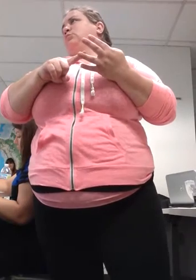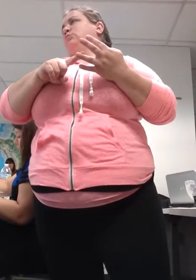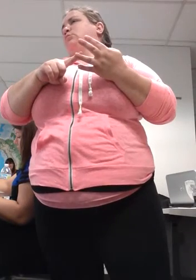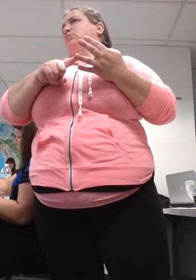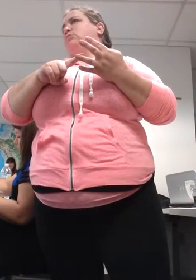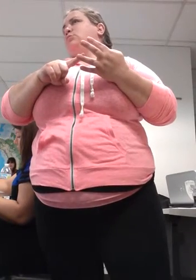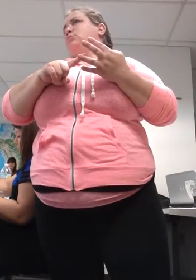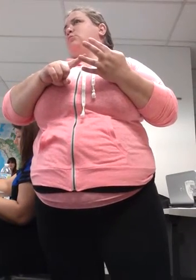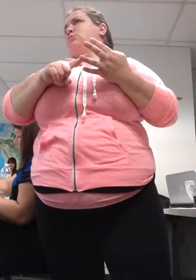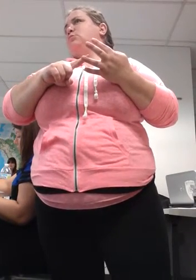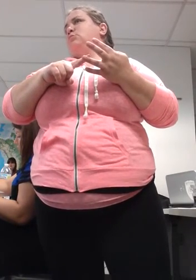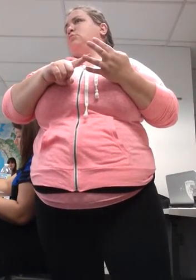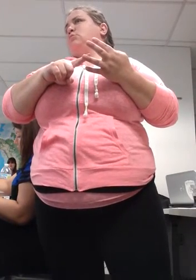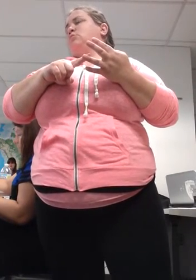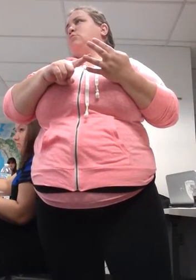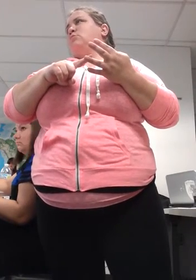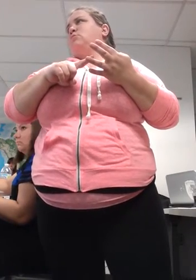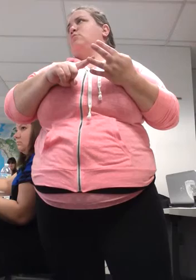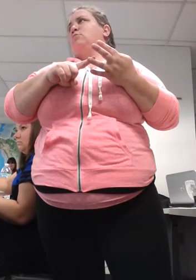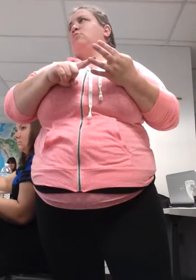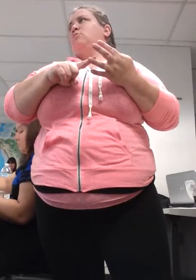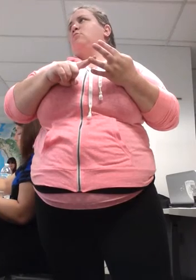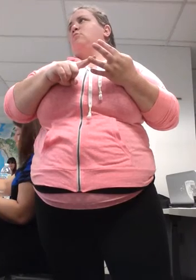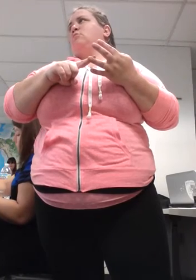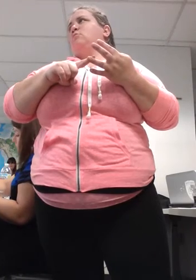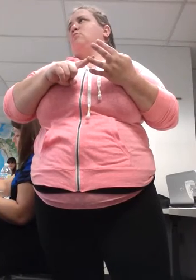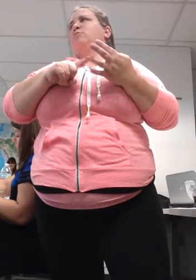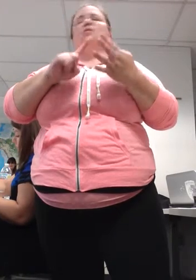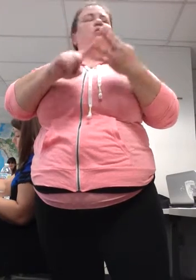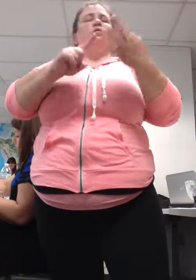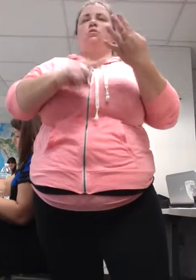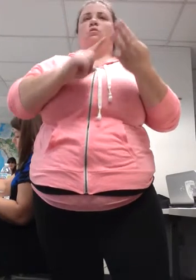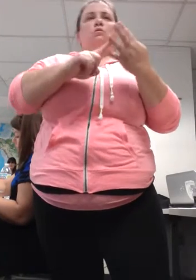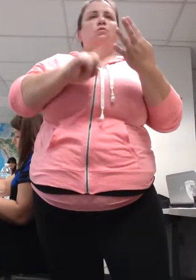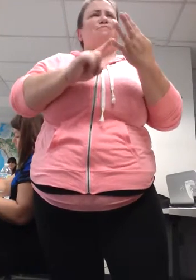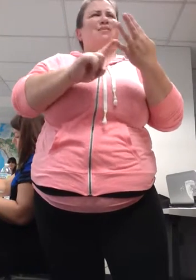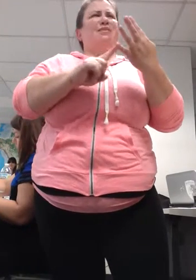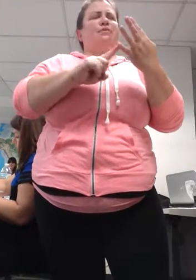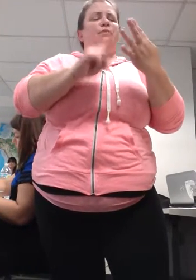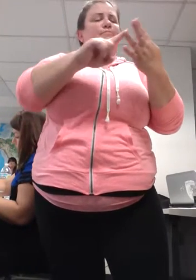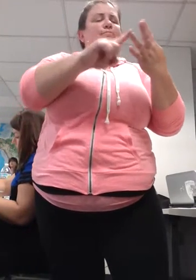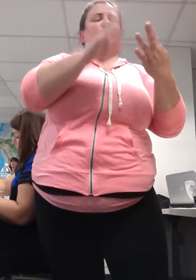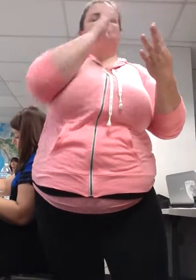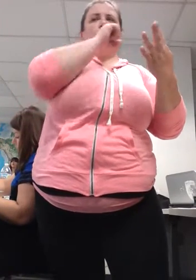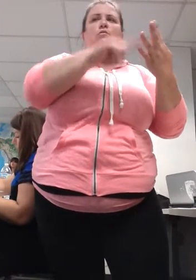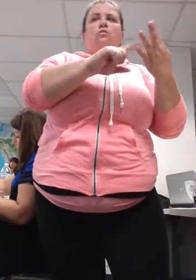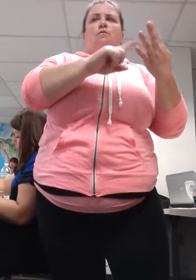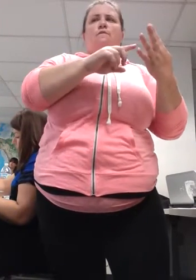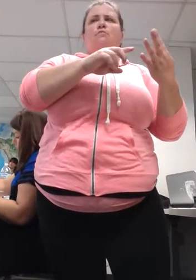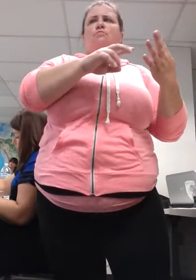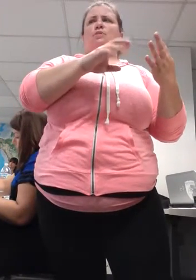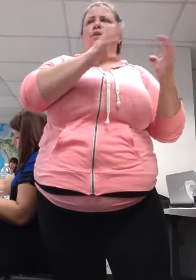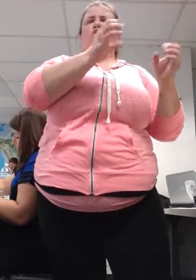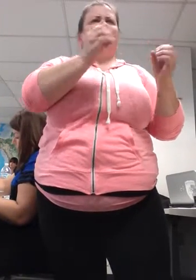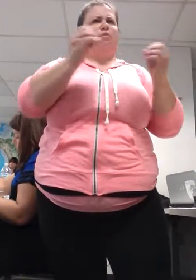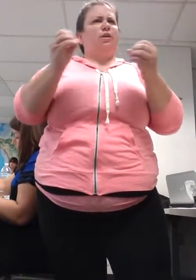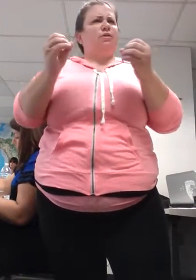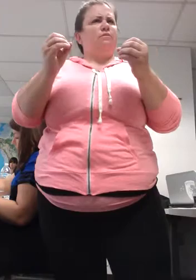section. Most of our students, brand new interpreting students, really do poorly here.